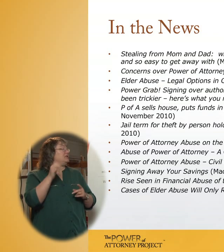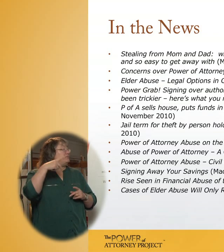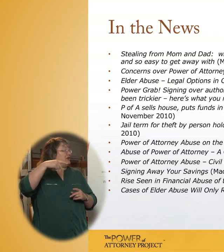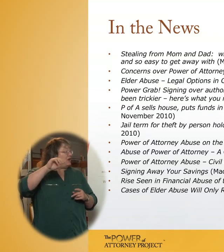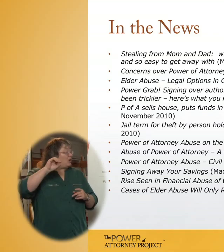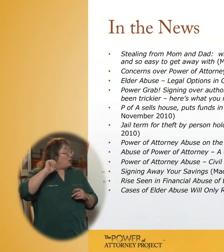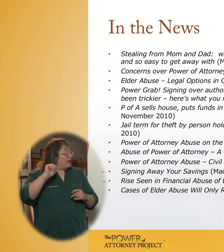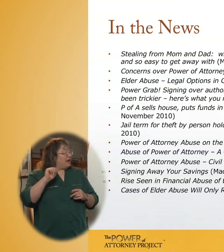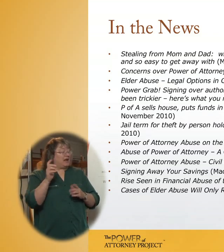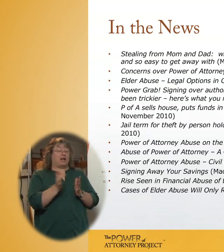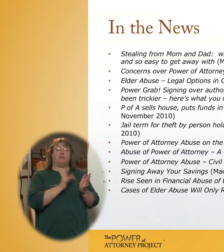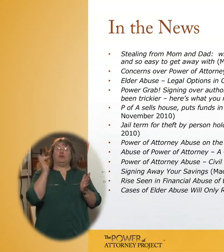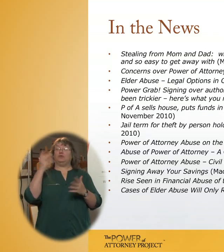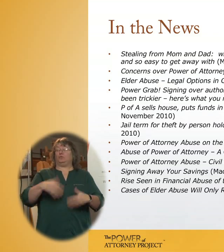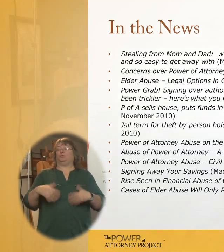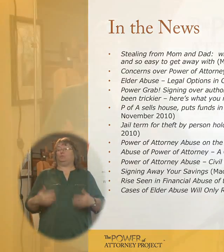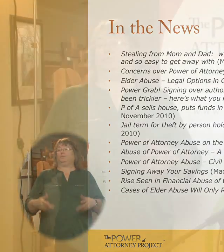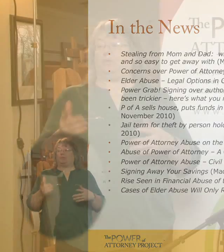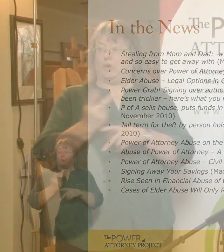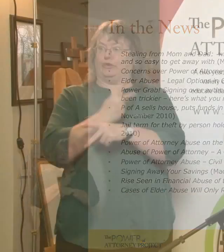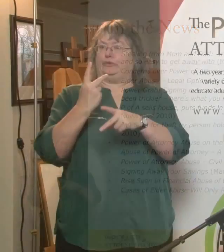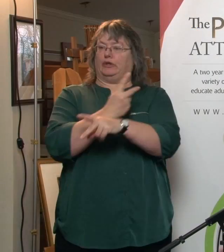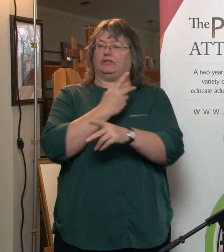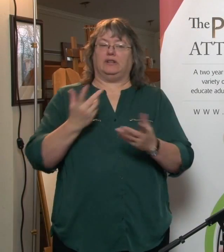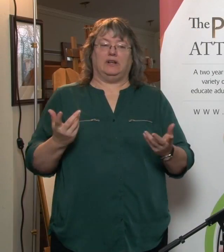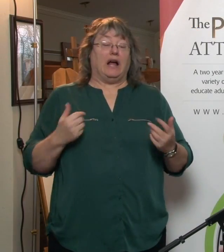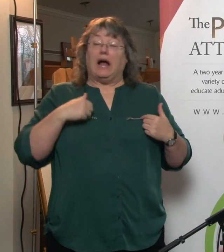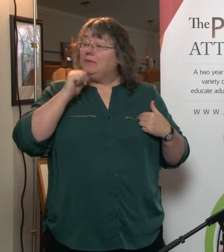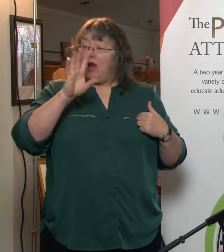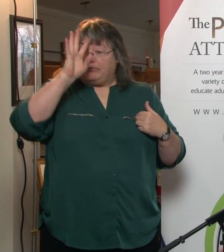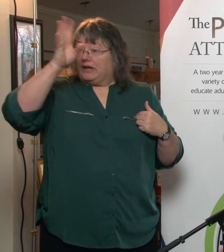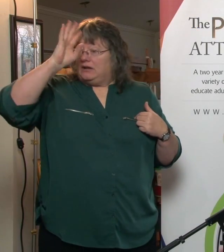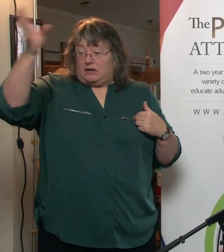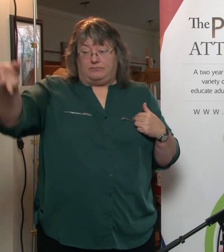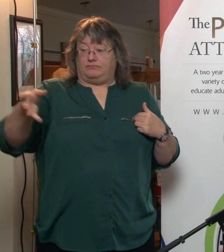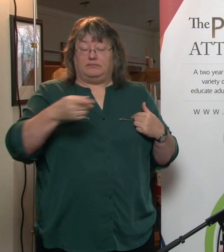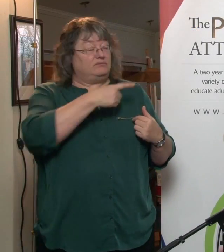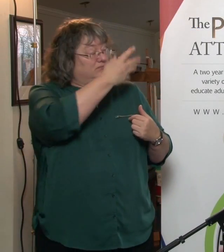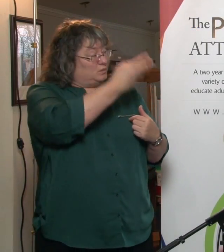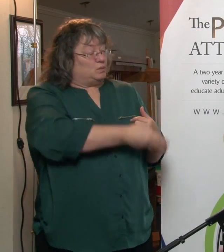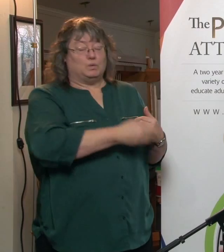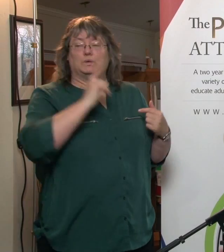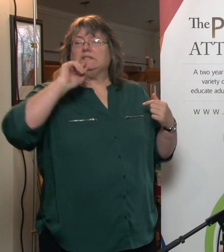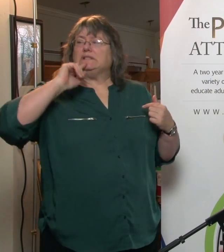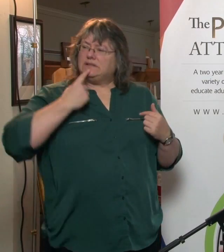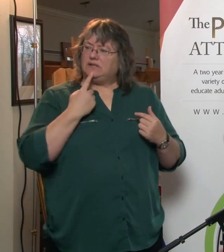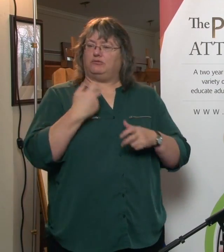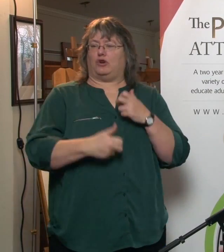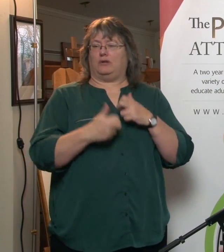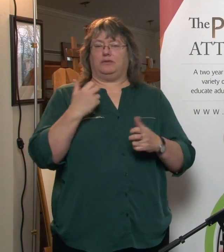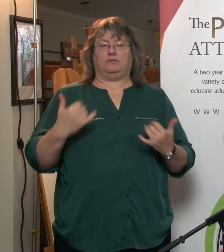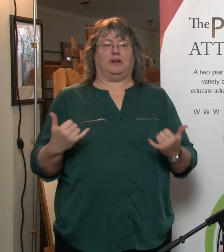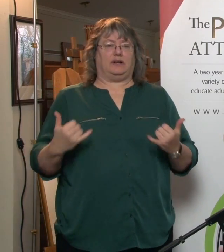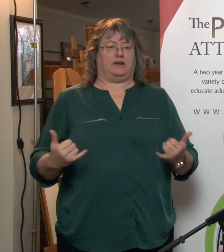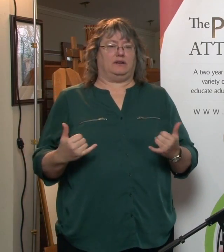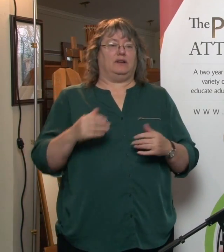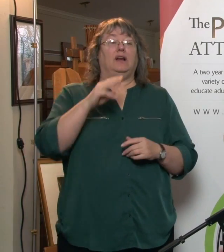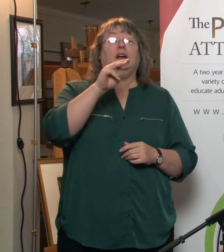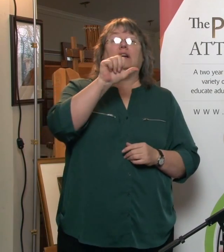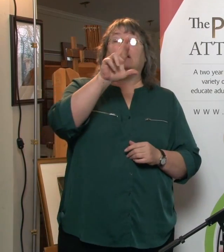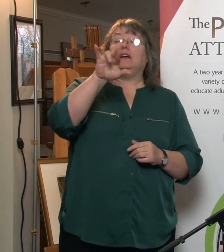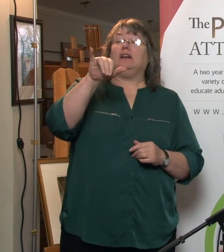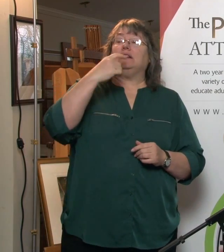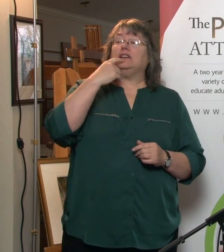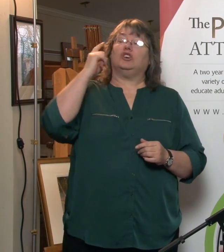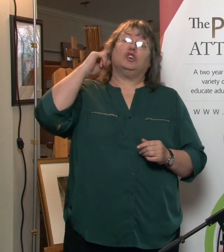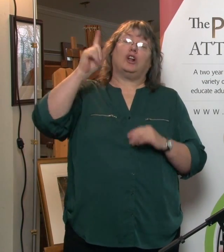on the rise, growing crisis. You know, I'm not making this up. This is a huge area right now. And Mary was saying, hearing a